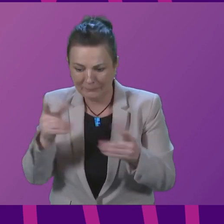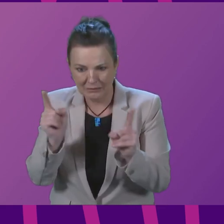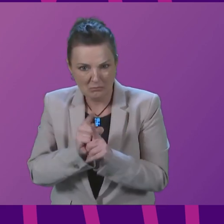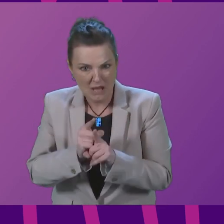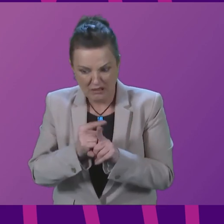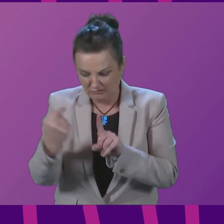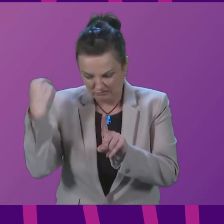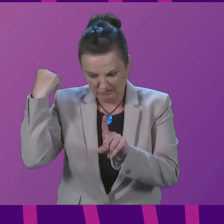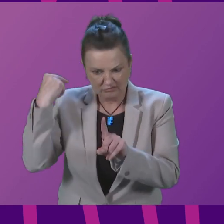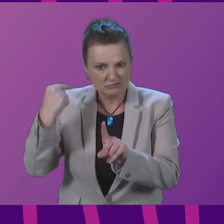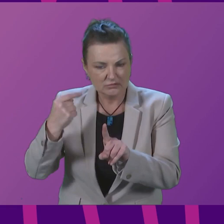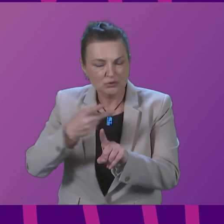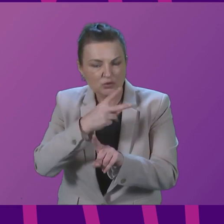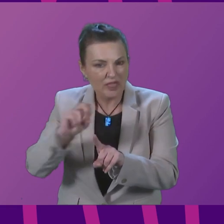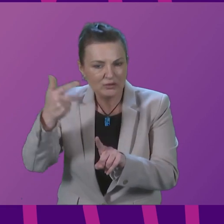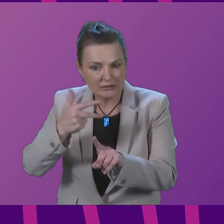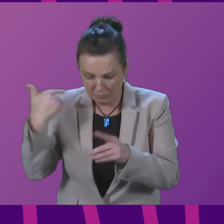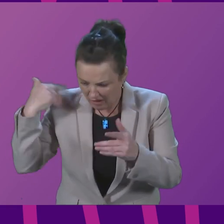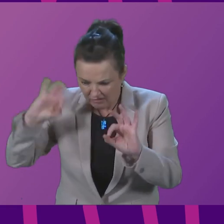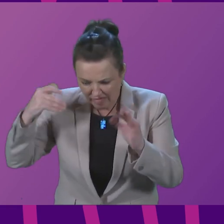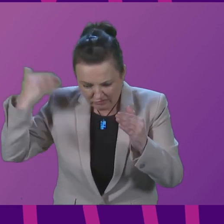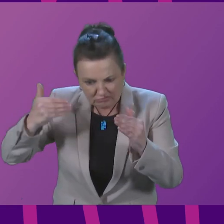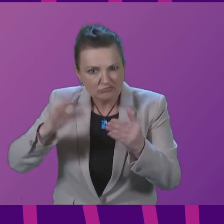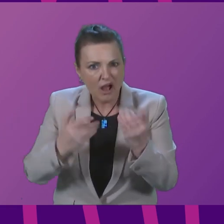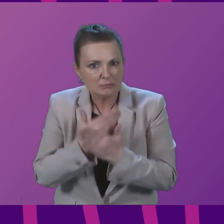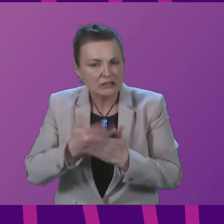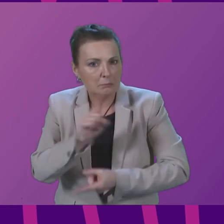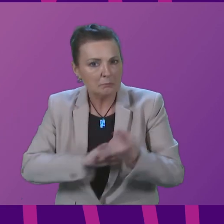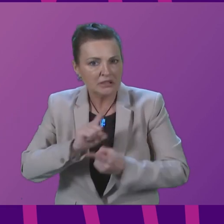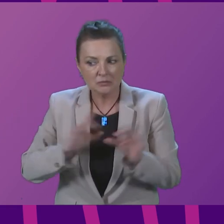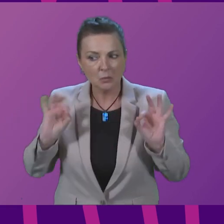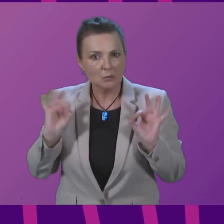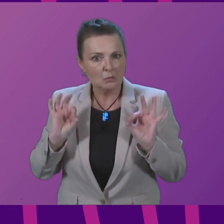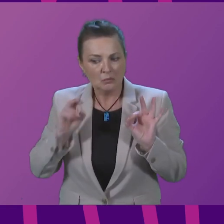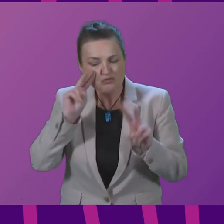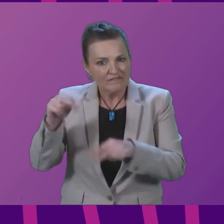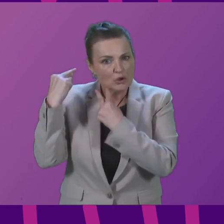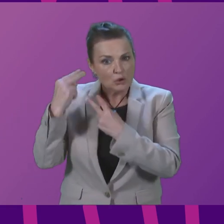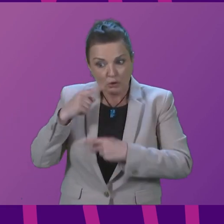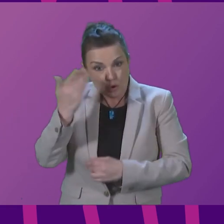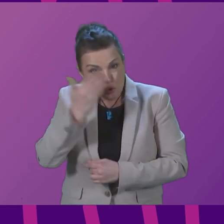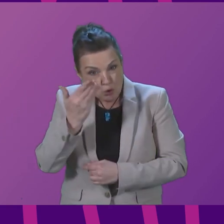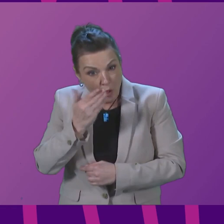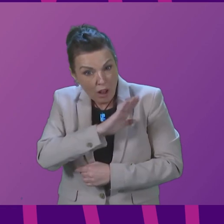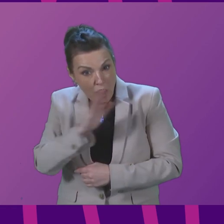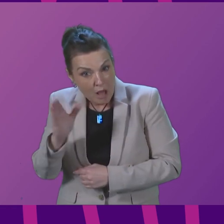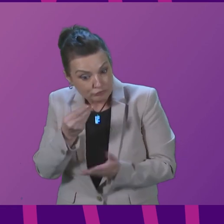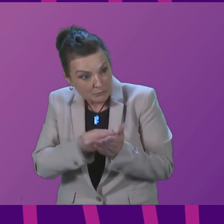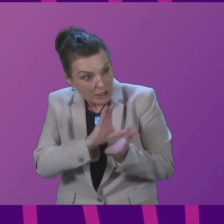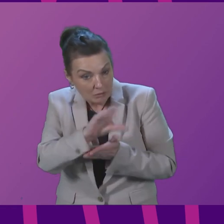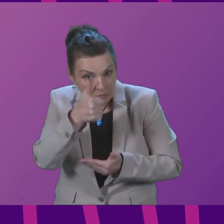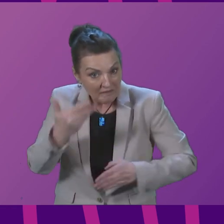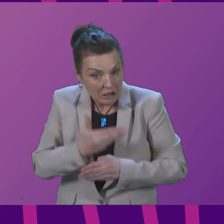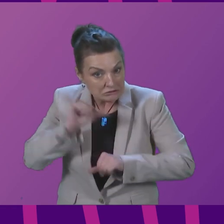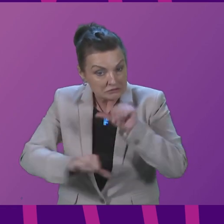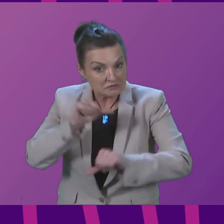there are no records of any recent meetings no updates on progress made particularly in terms of how effective the School Library Fund is being spent and that